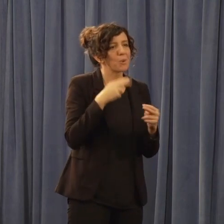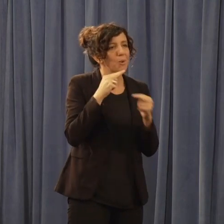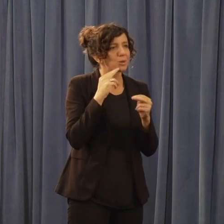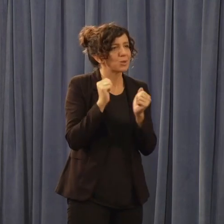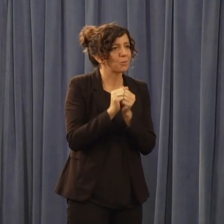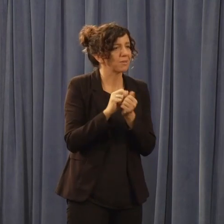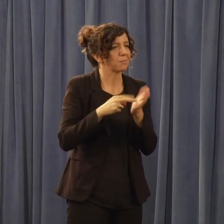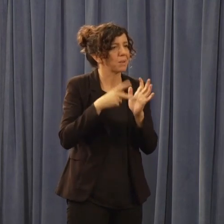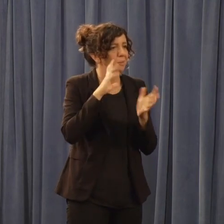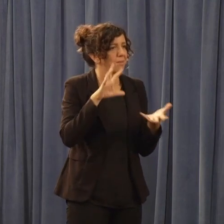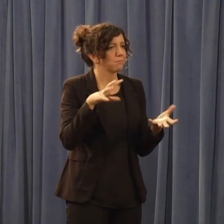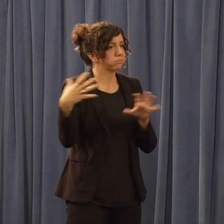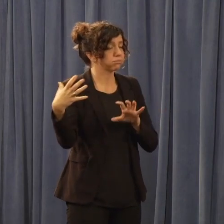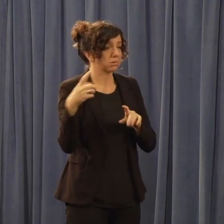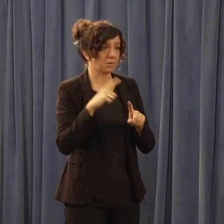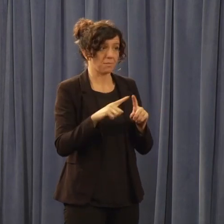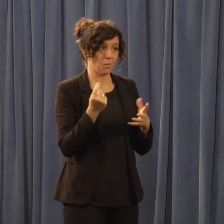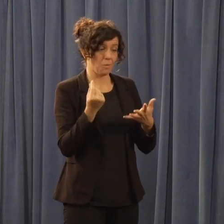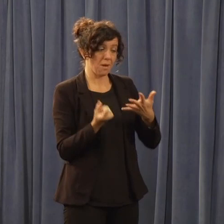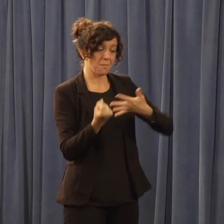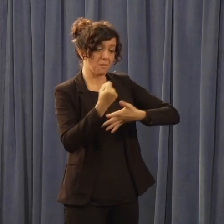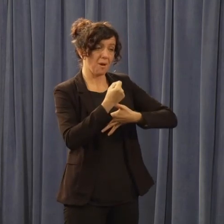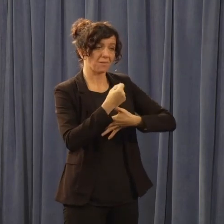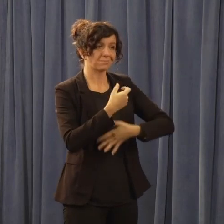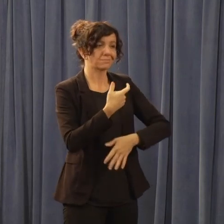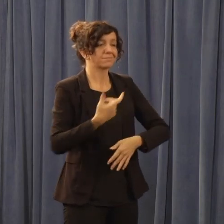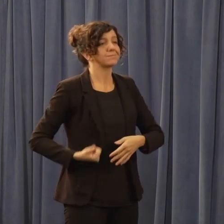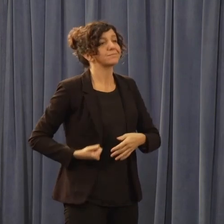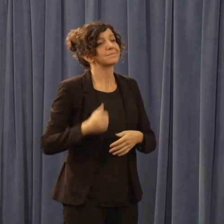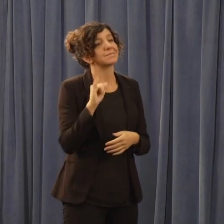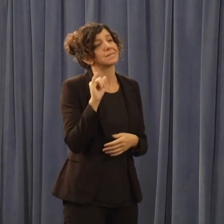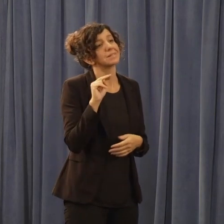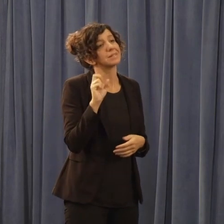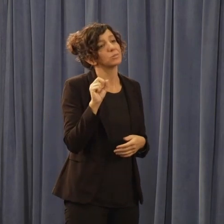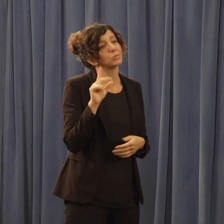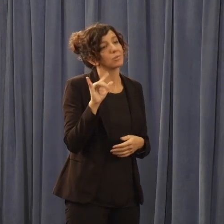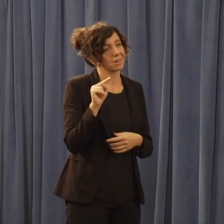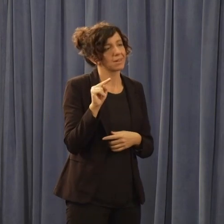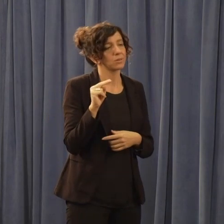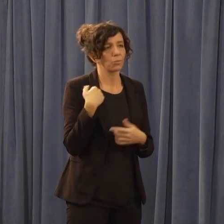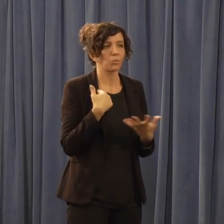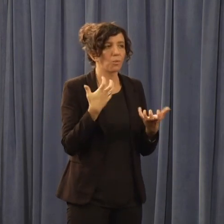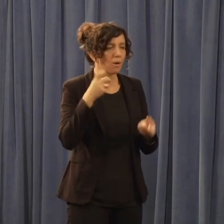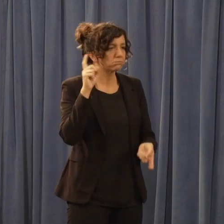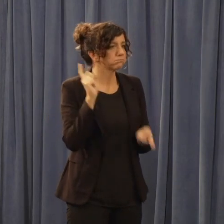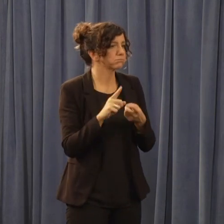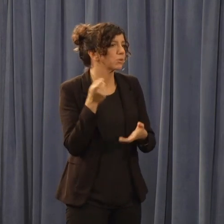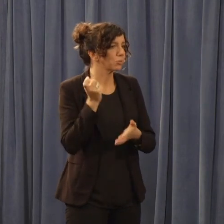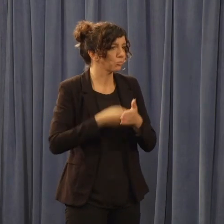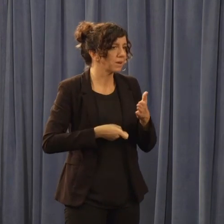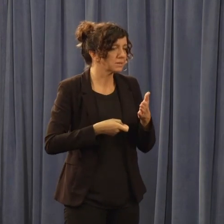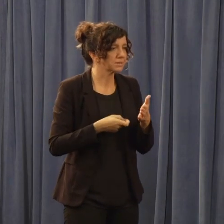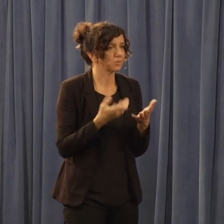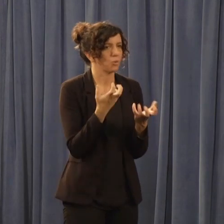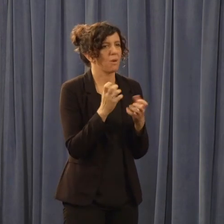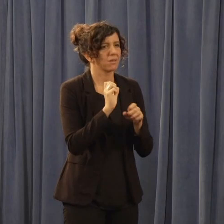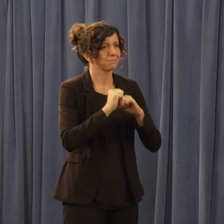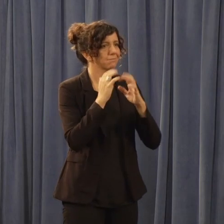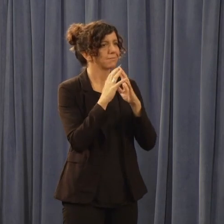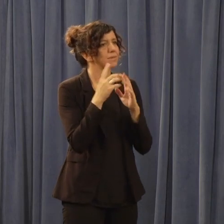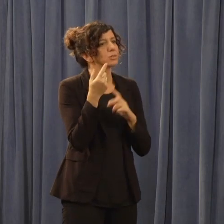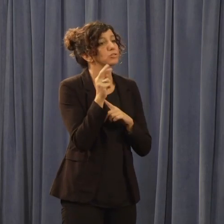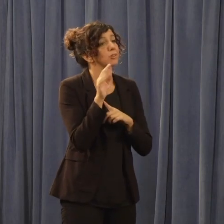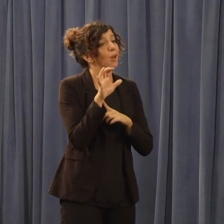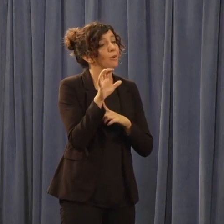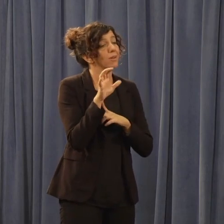things like insulin are top of mind in terms of that prescription generic program and its strategy.